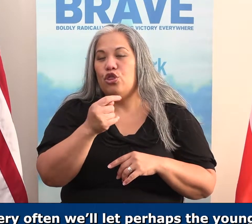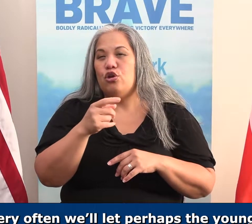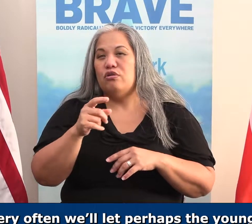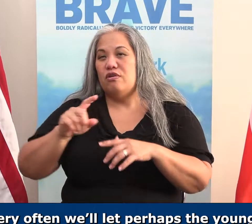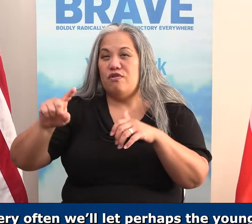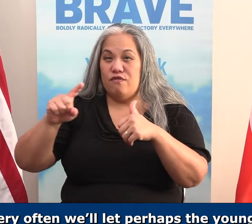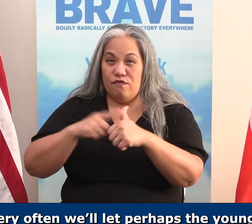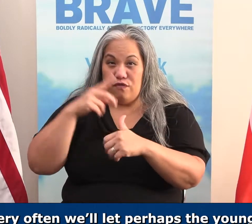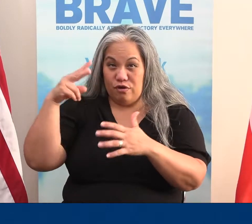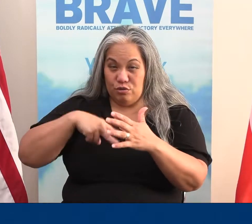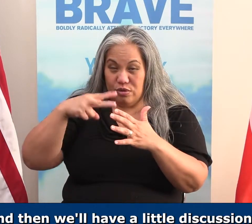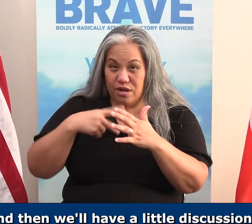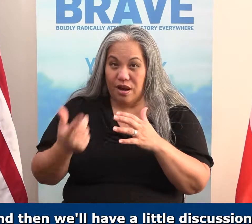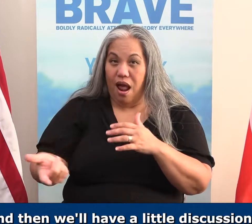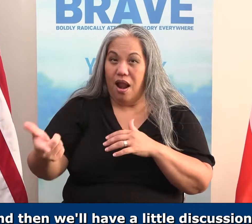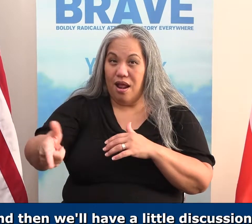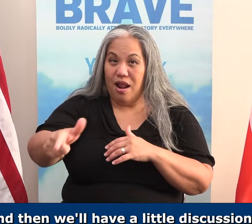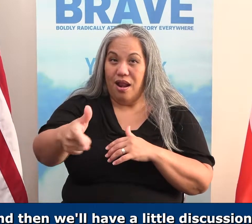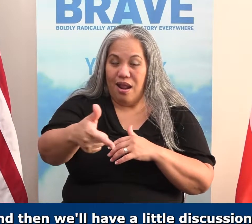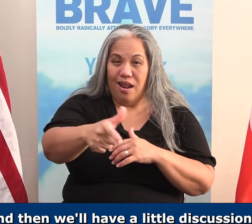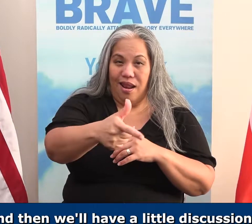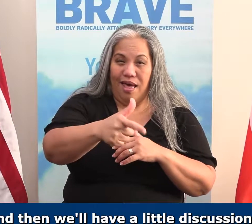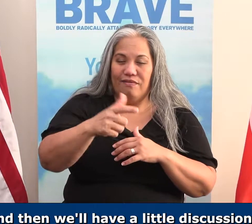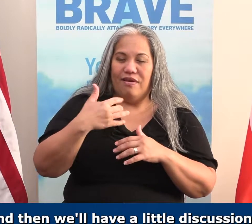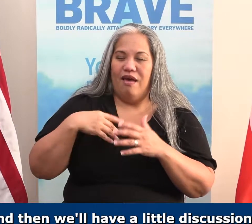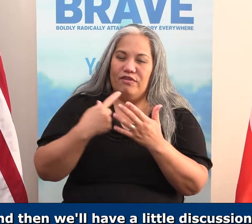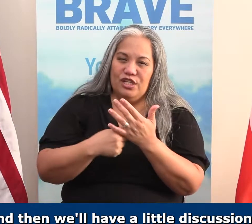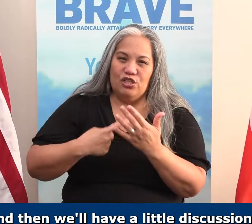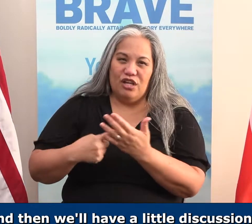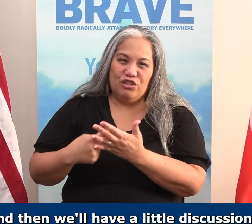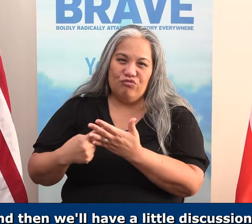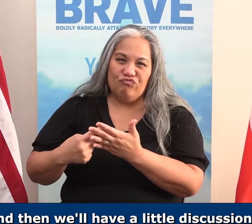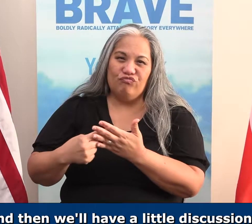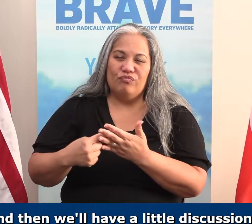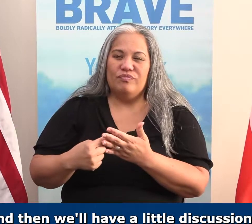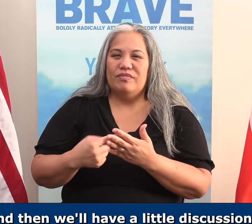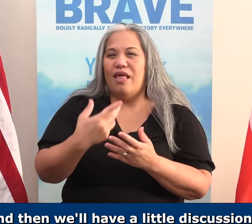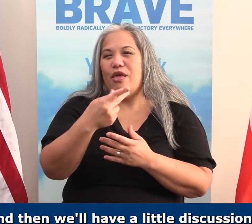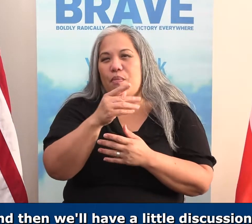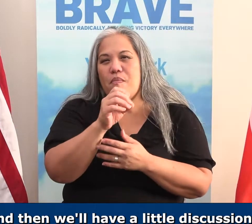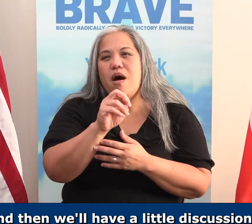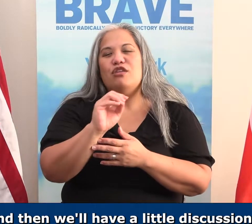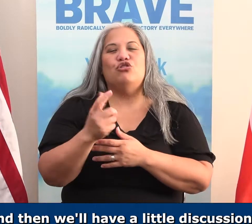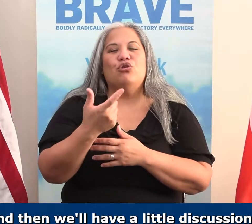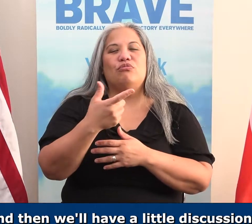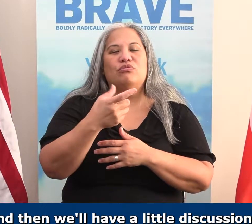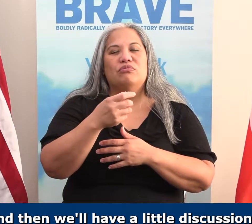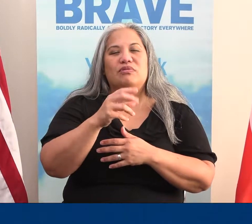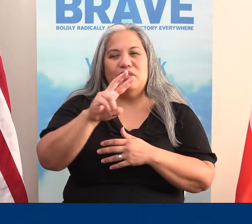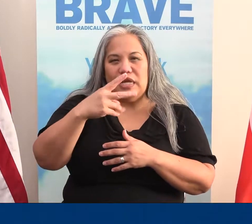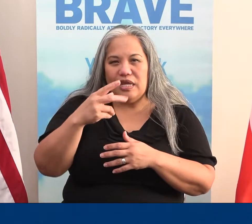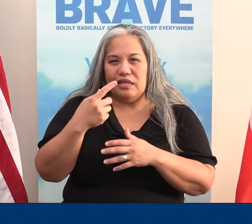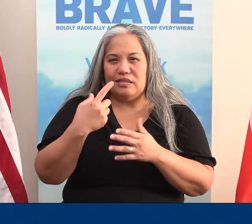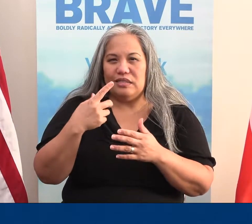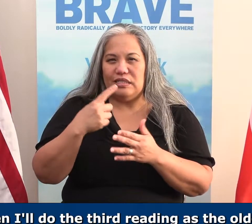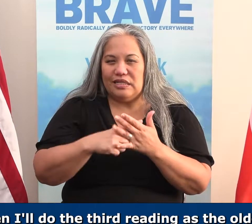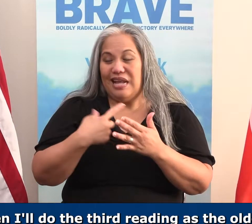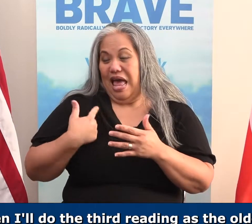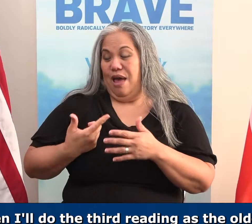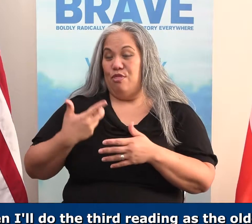the first reading. And then we'll have a little discussion. And then we'll let Poncho do the second reading, have a little discussion. Then I'll do the